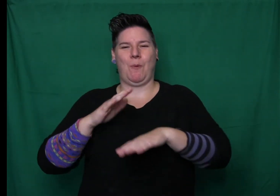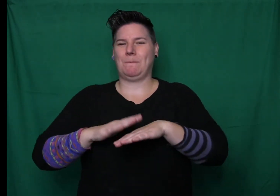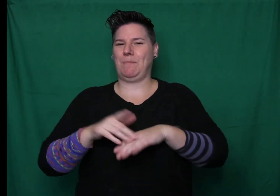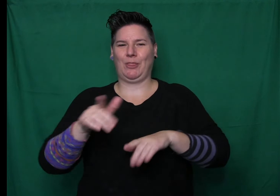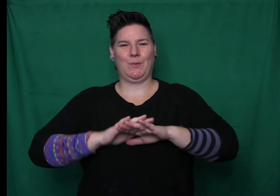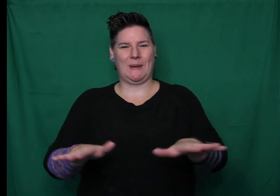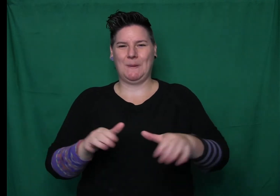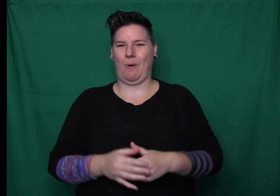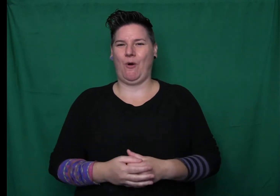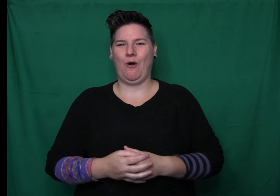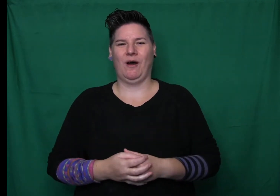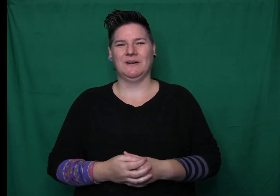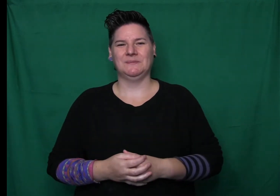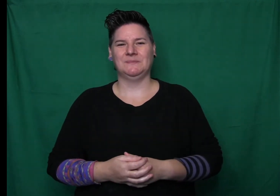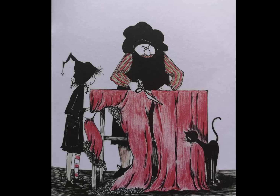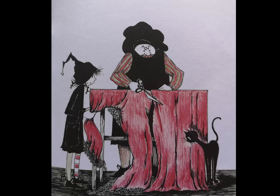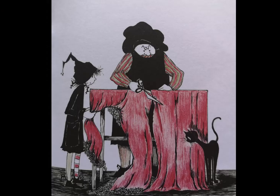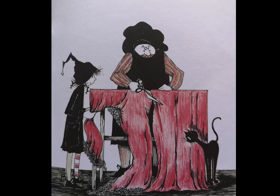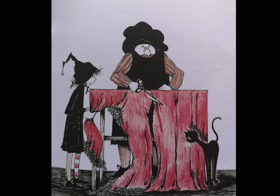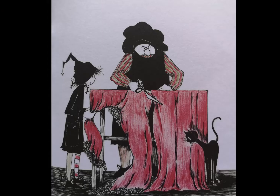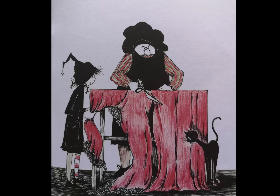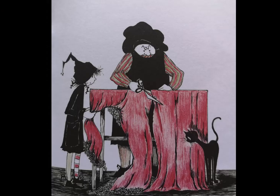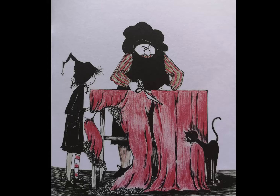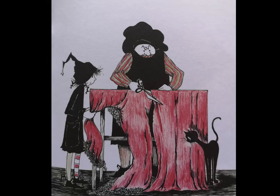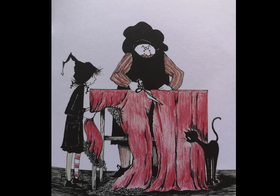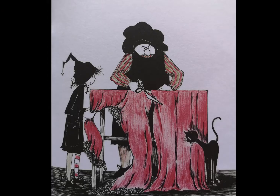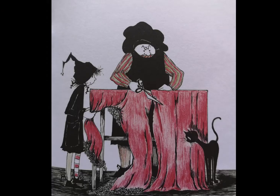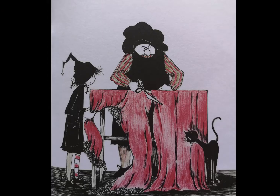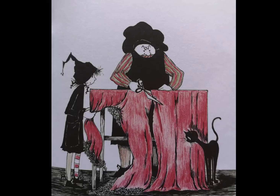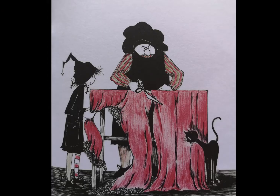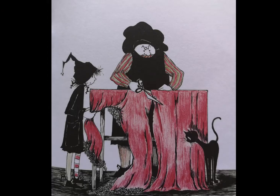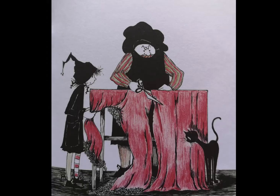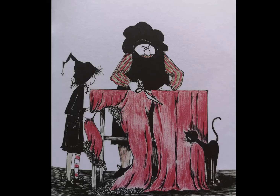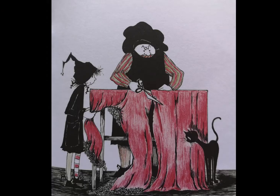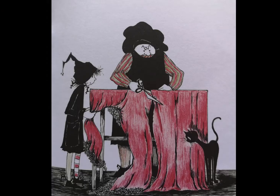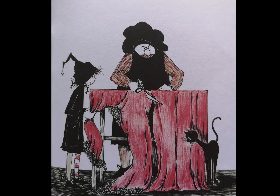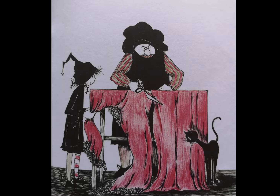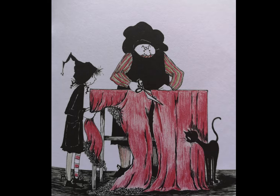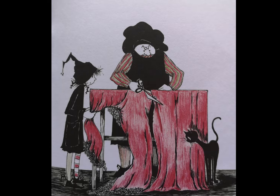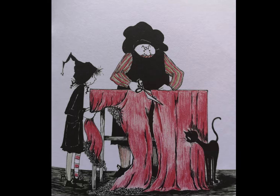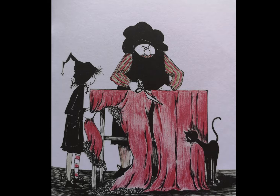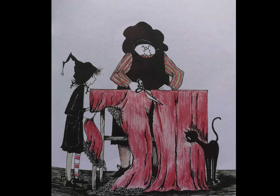Dorry went back into the sewing room and filled her pockets with pins and skipped back into the parlour.